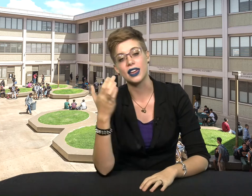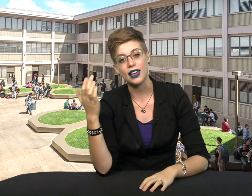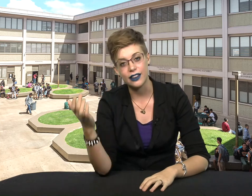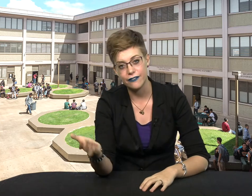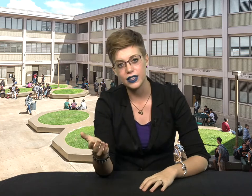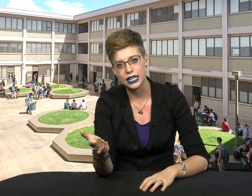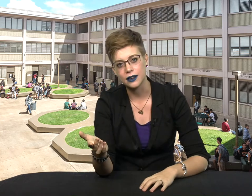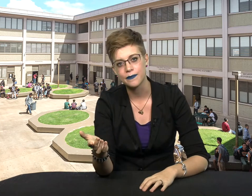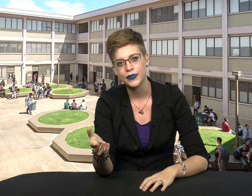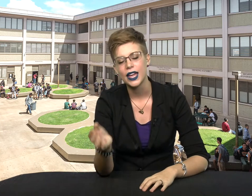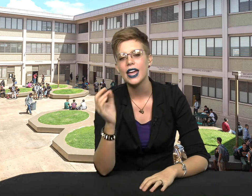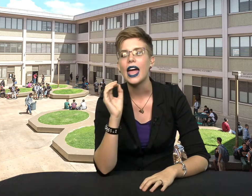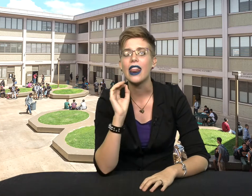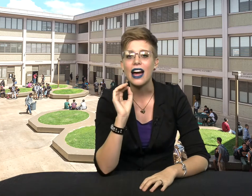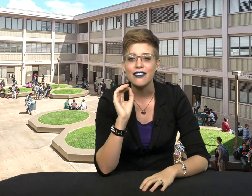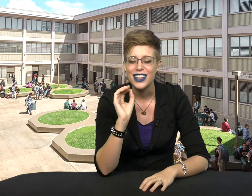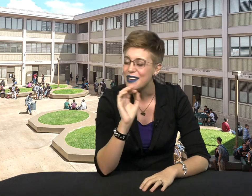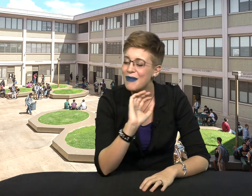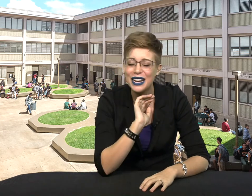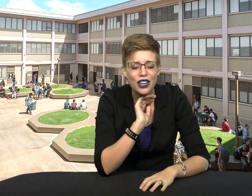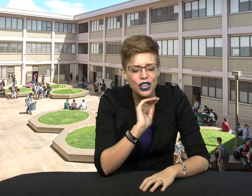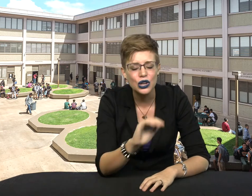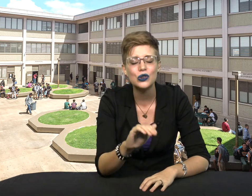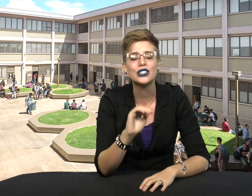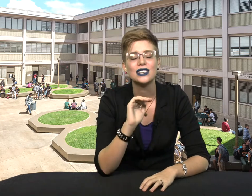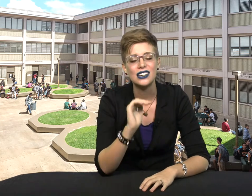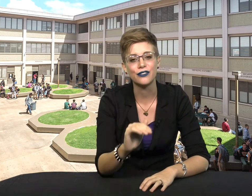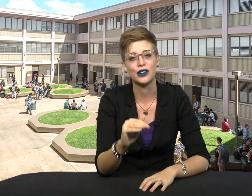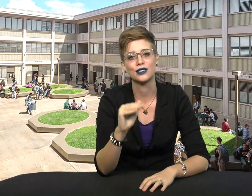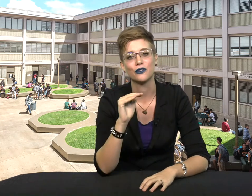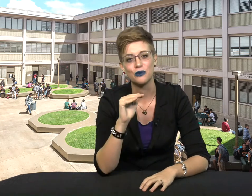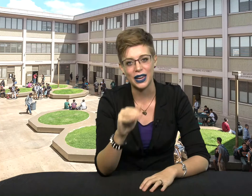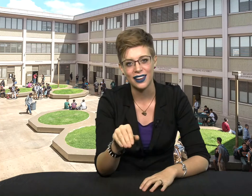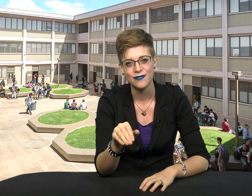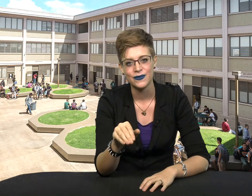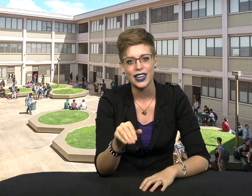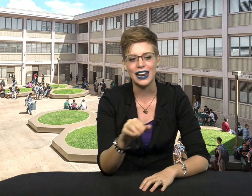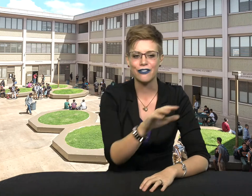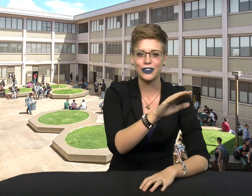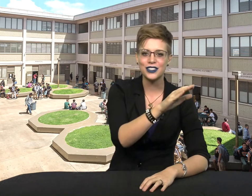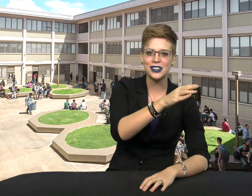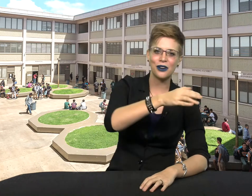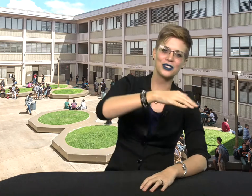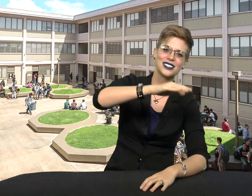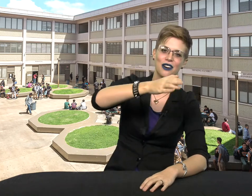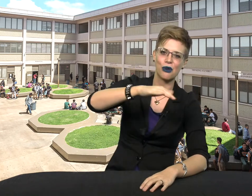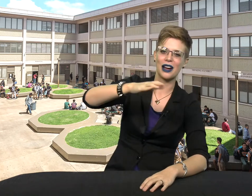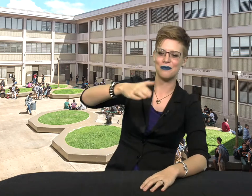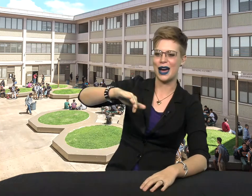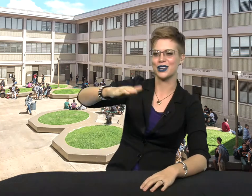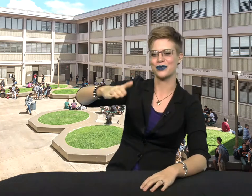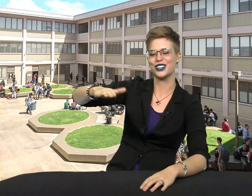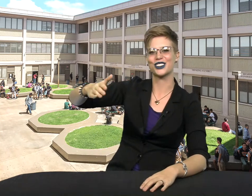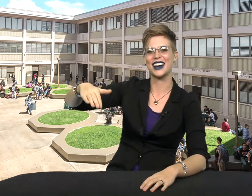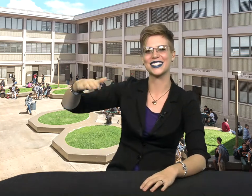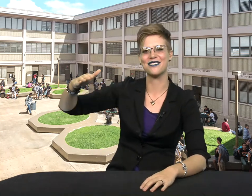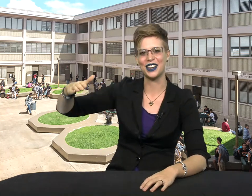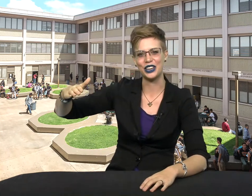and feeling. And it made a huge difference for me. And at first, you know, there's that rocky patch where you're trying something new.